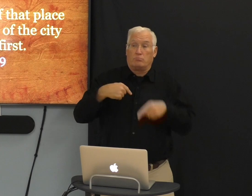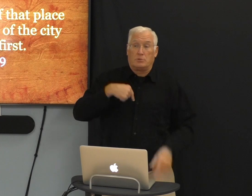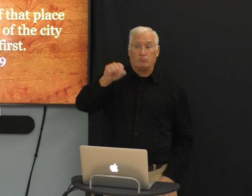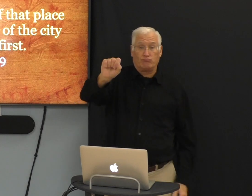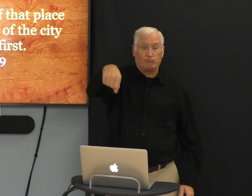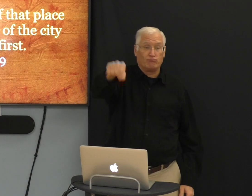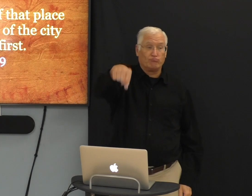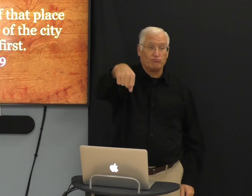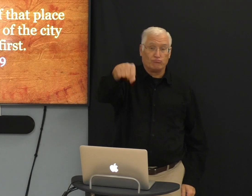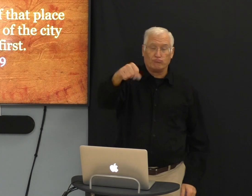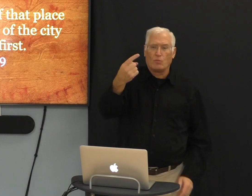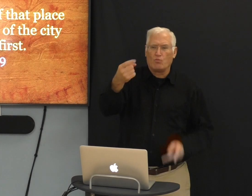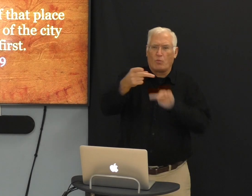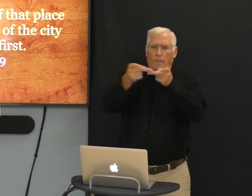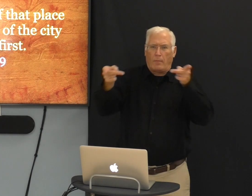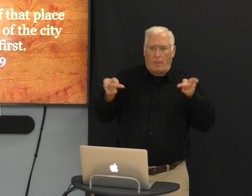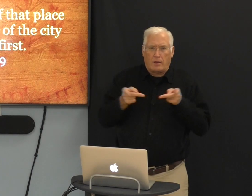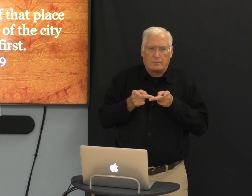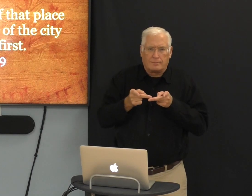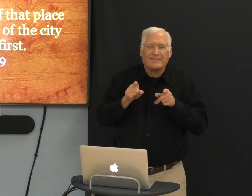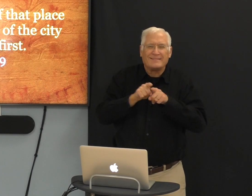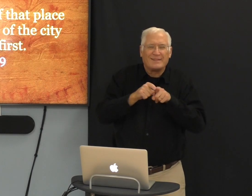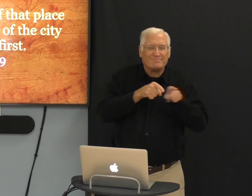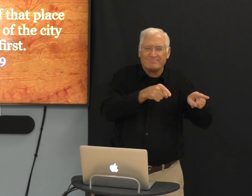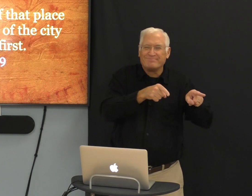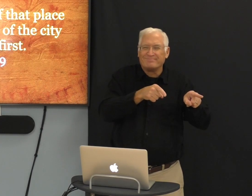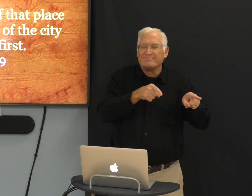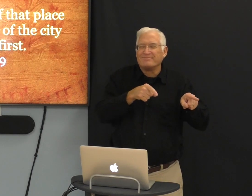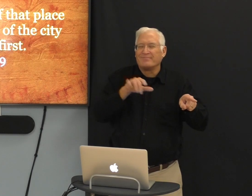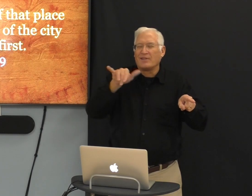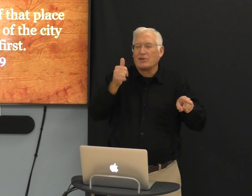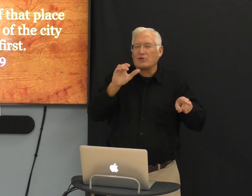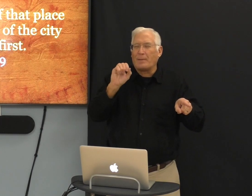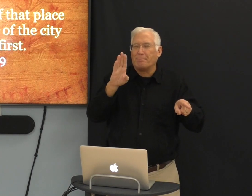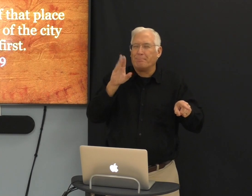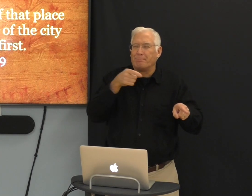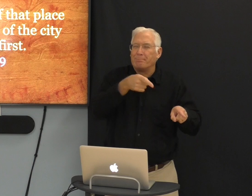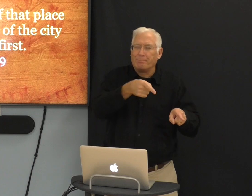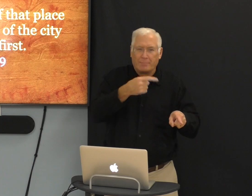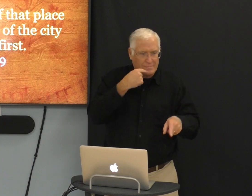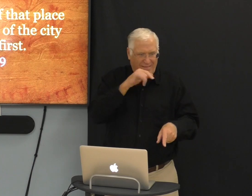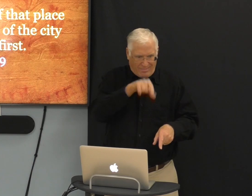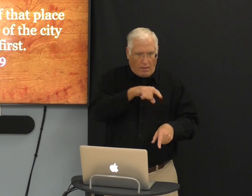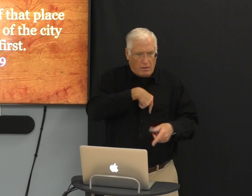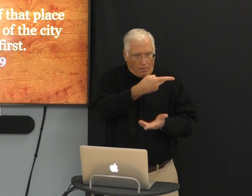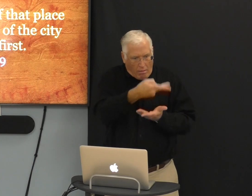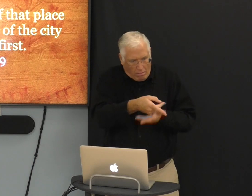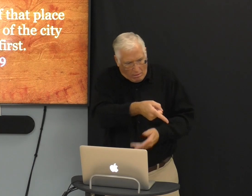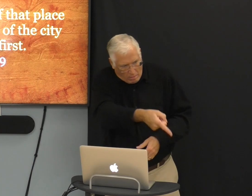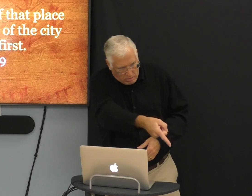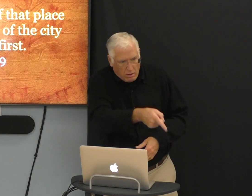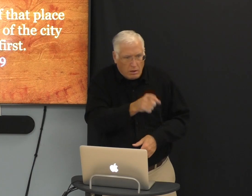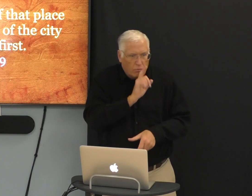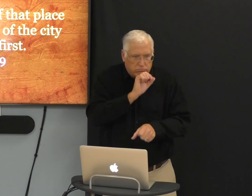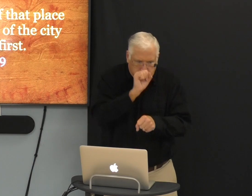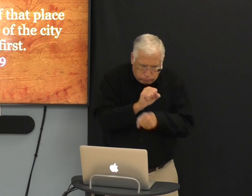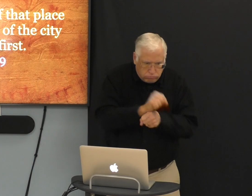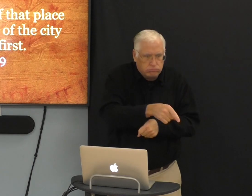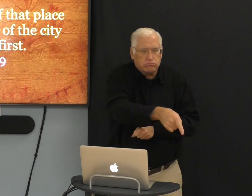It happened to me in this one place kind of like Jacob. You know,